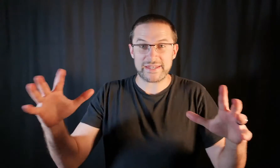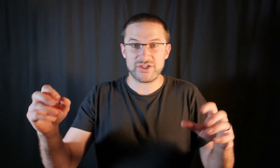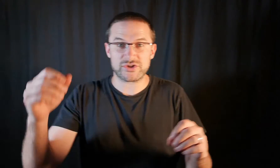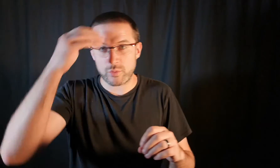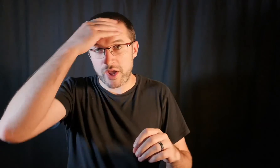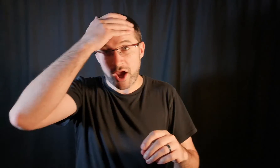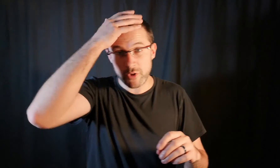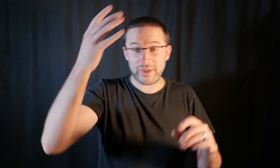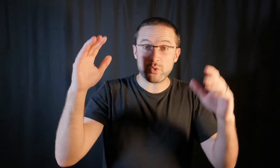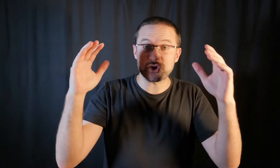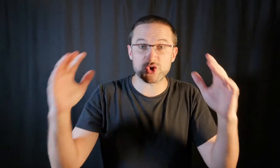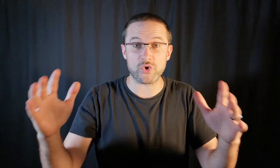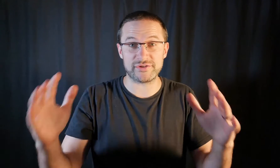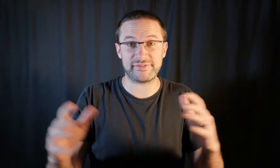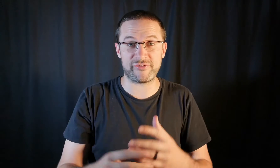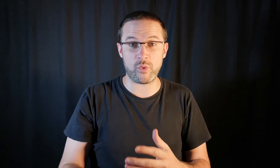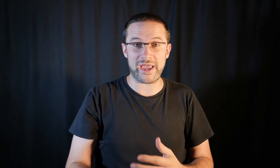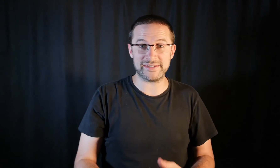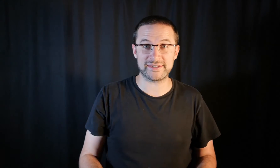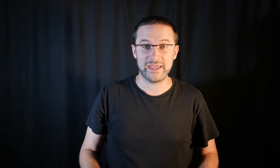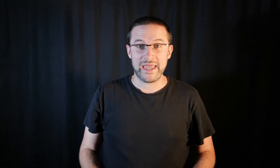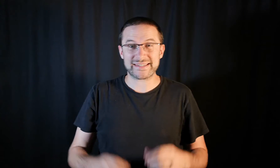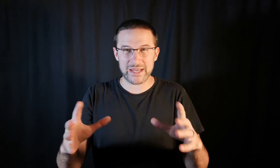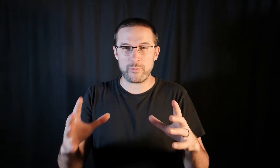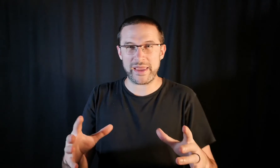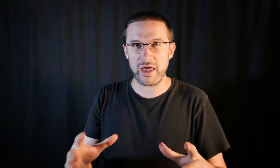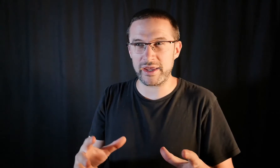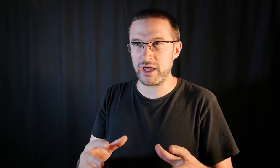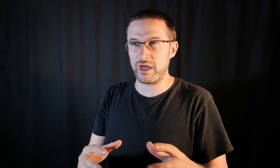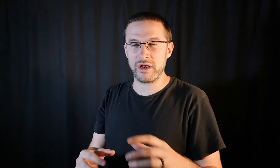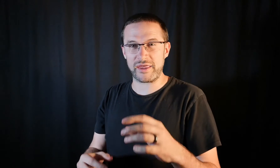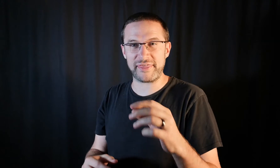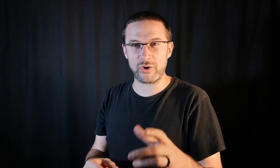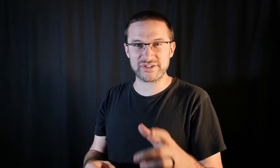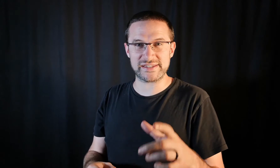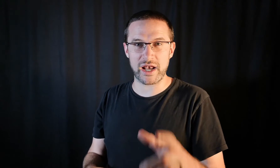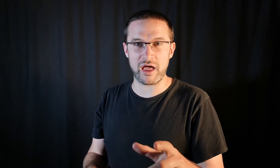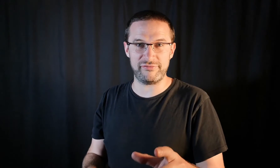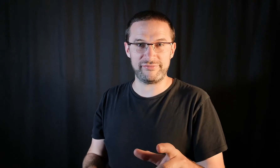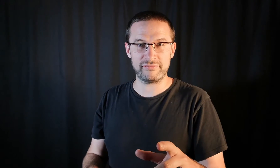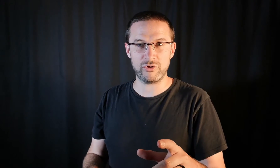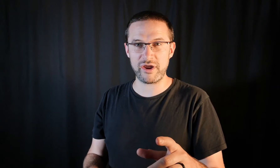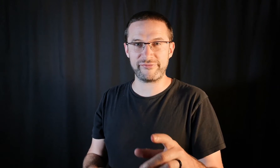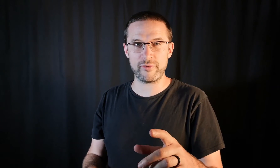to use the word hope in all sorts of different ways. It's a little bit like like Thales's glove all right from